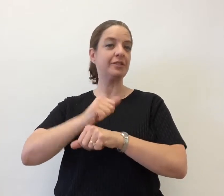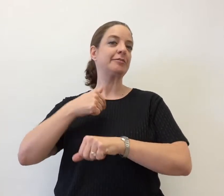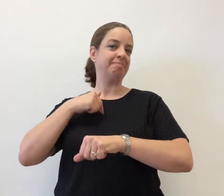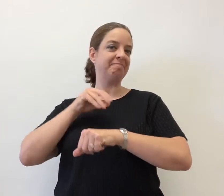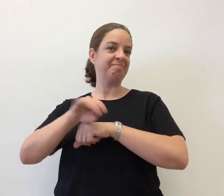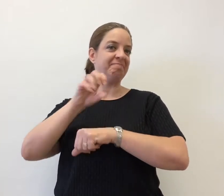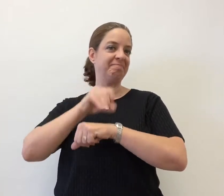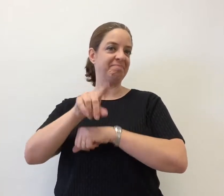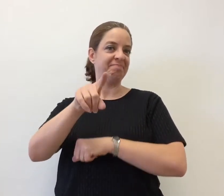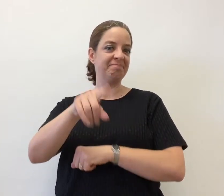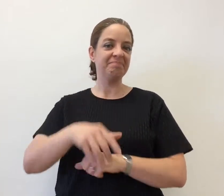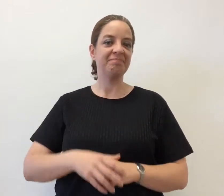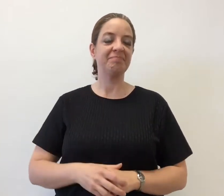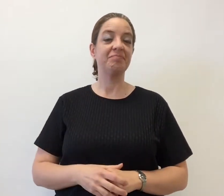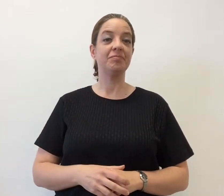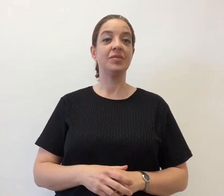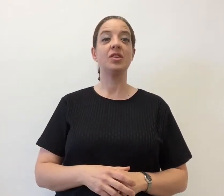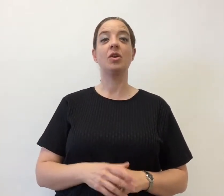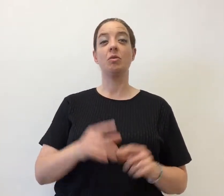Before you start work, I'm going to give you some advice.